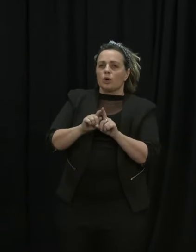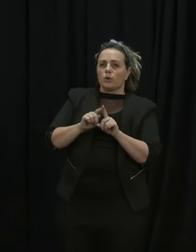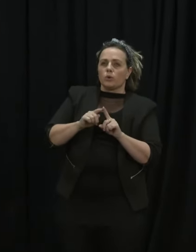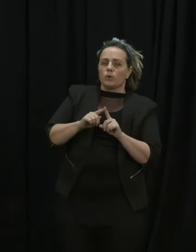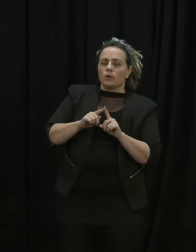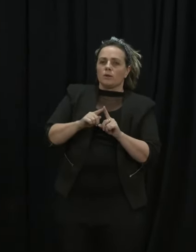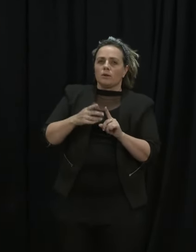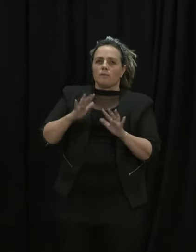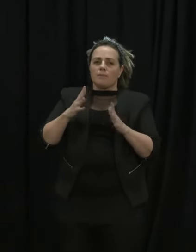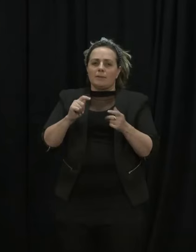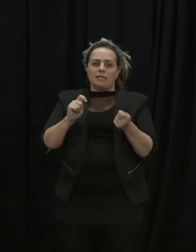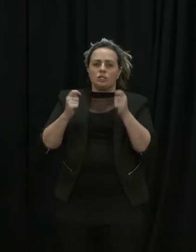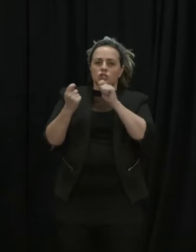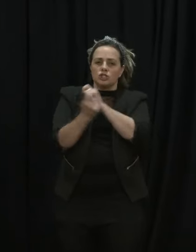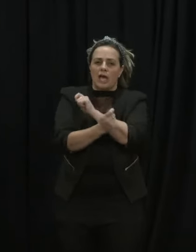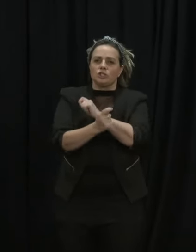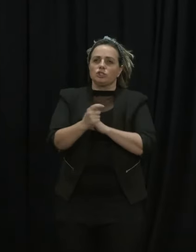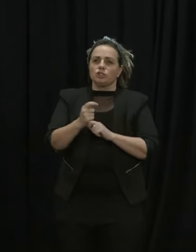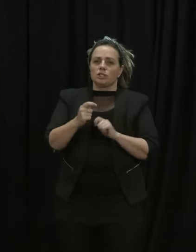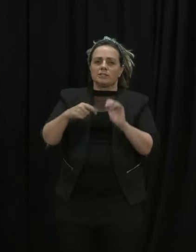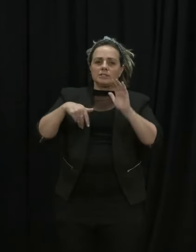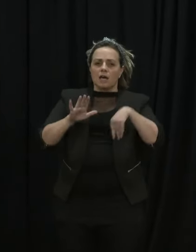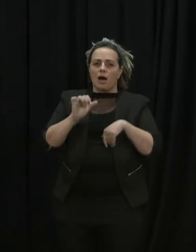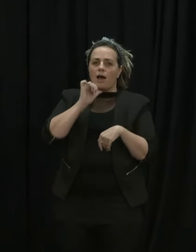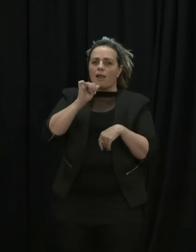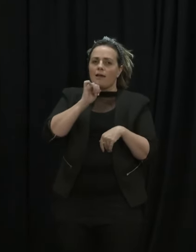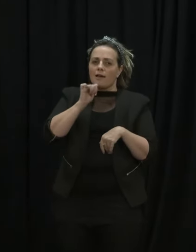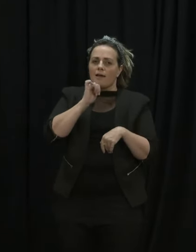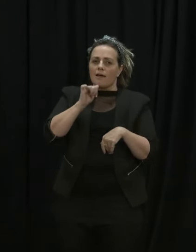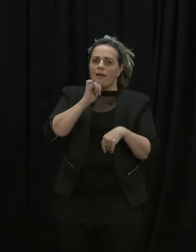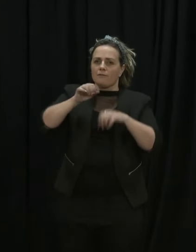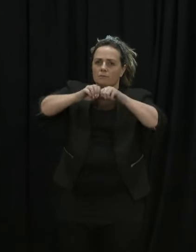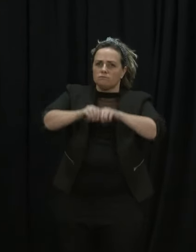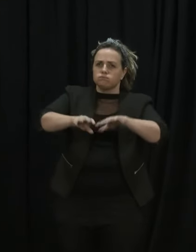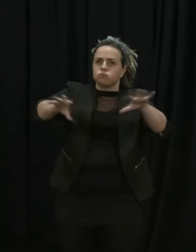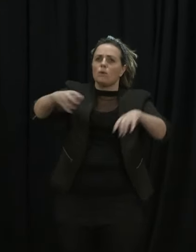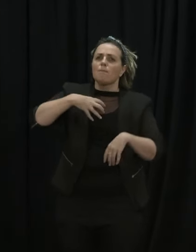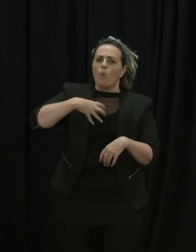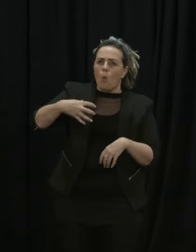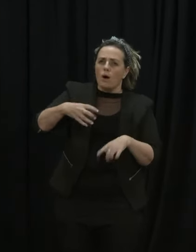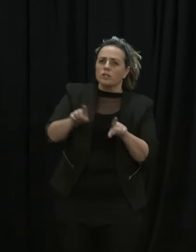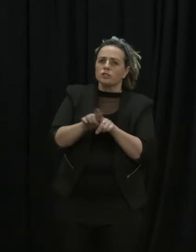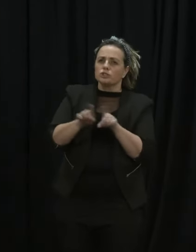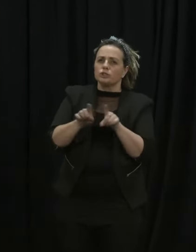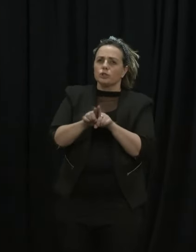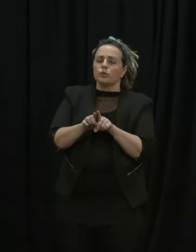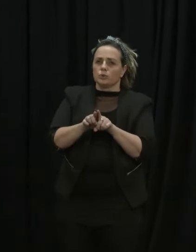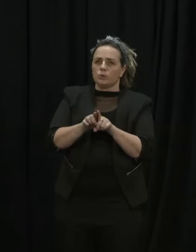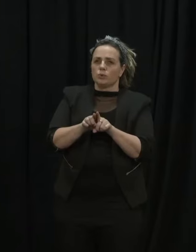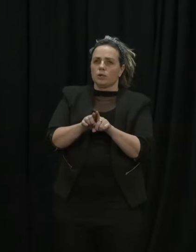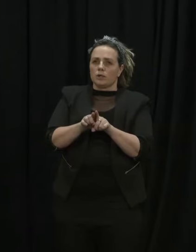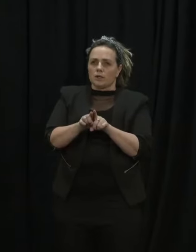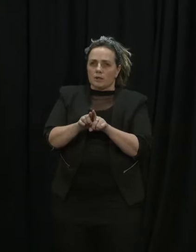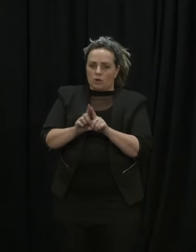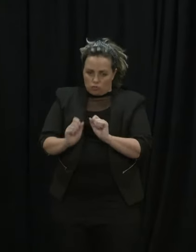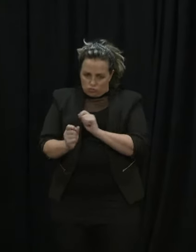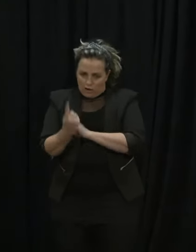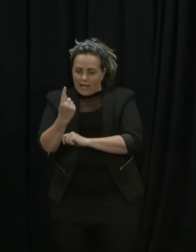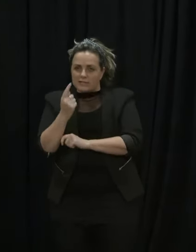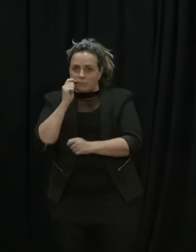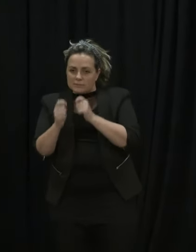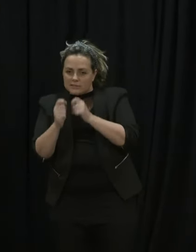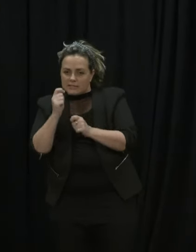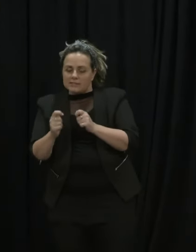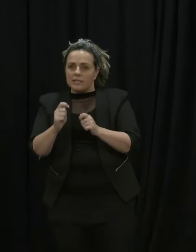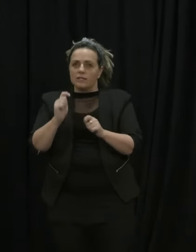including which tests... the sort of surveillance testing in the population but also the wastewater testing and that may well see us doing the latter